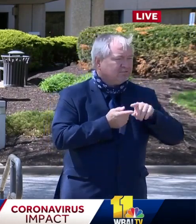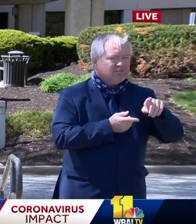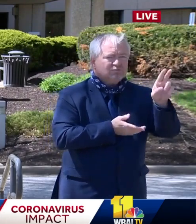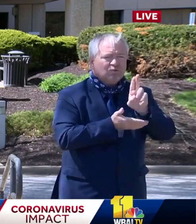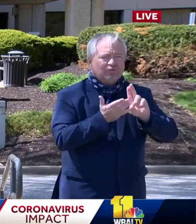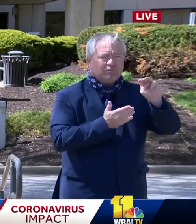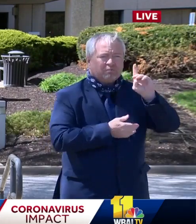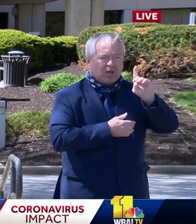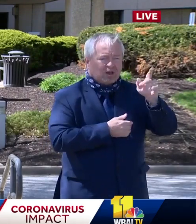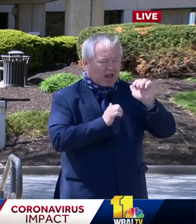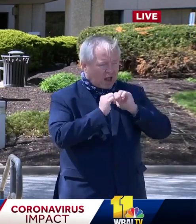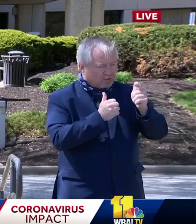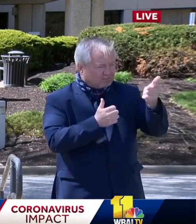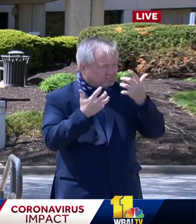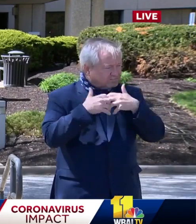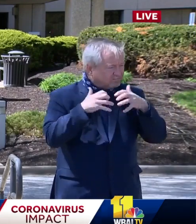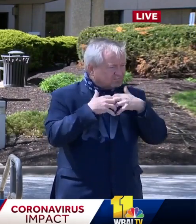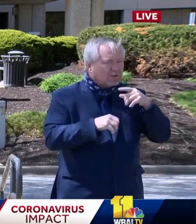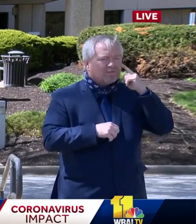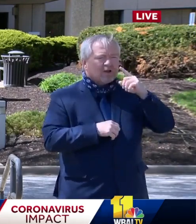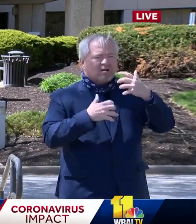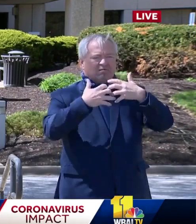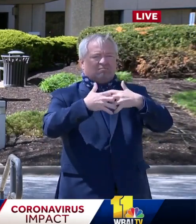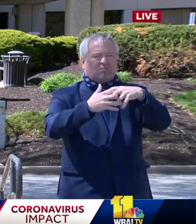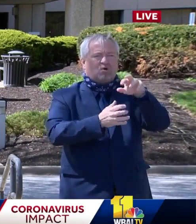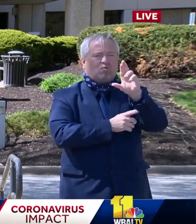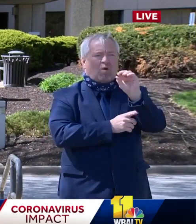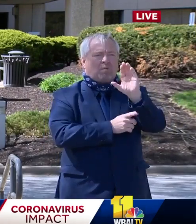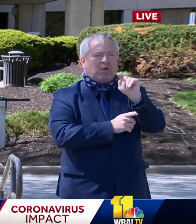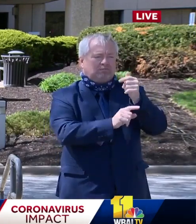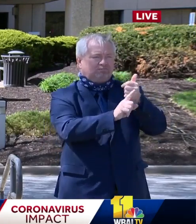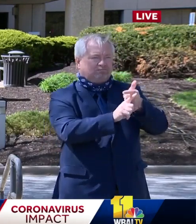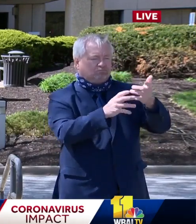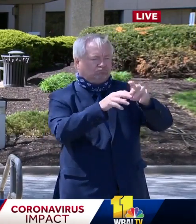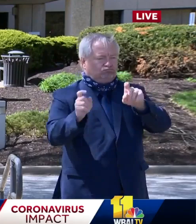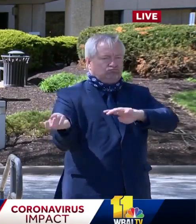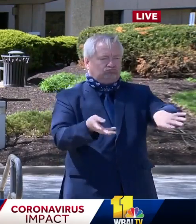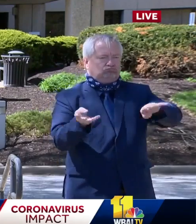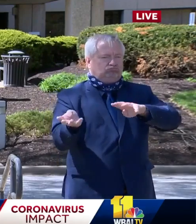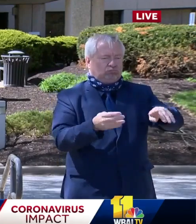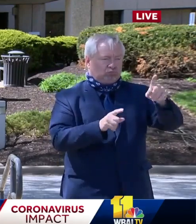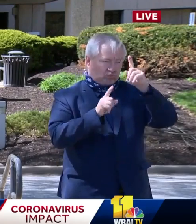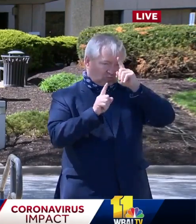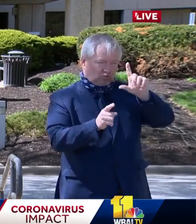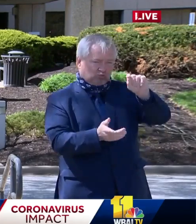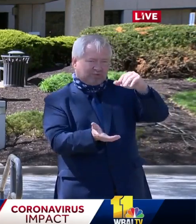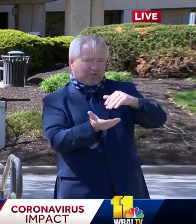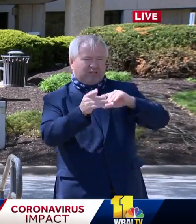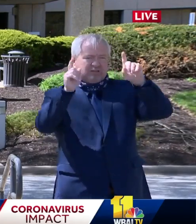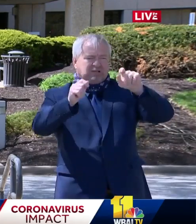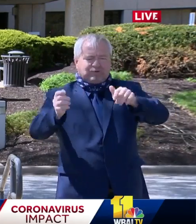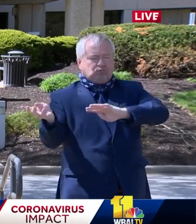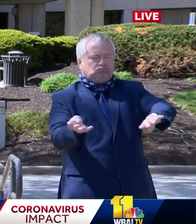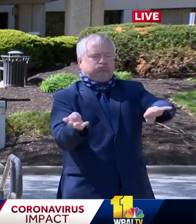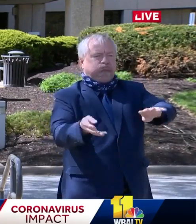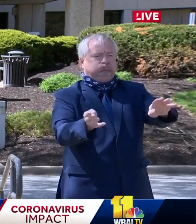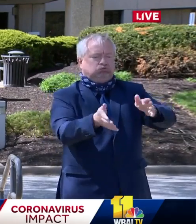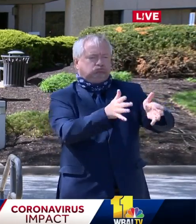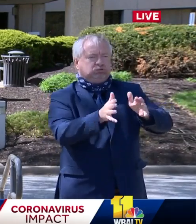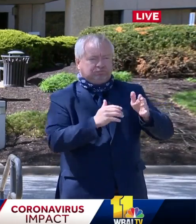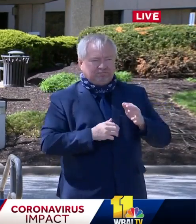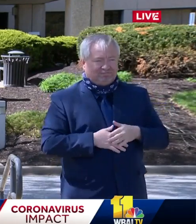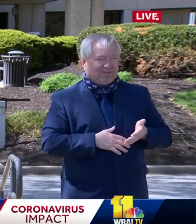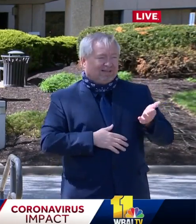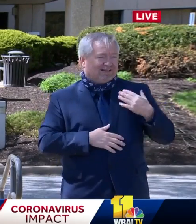capacity in order to handle the ability to handle 20,000 tests per day. And on Saturday, through the success